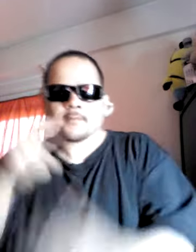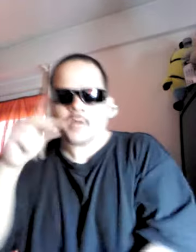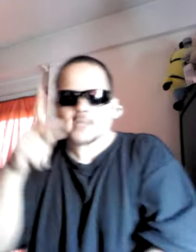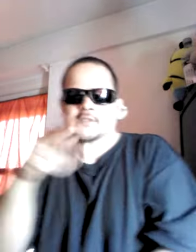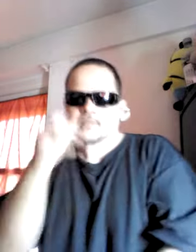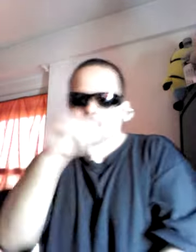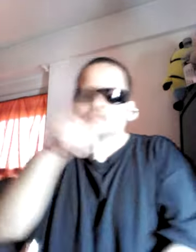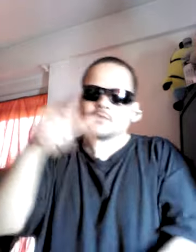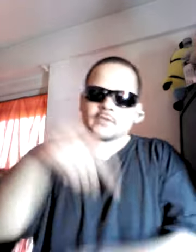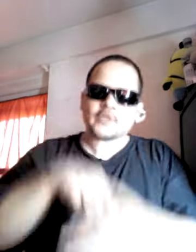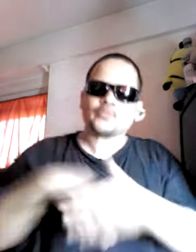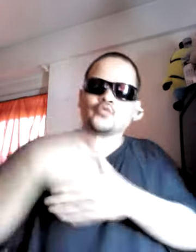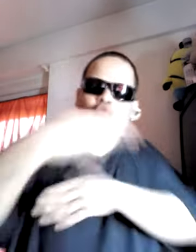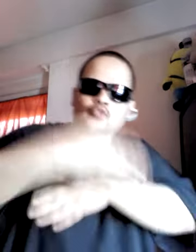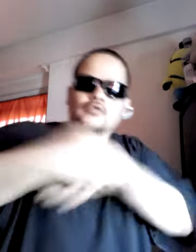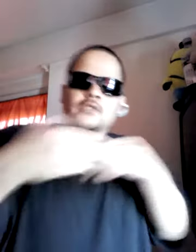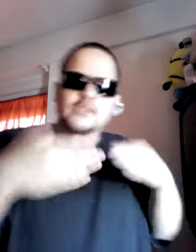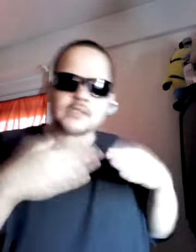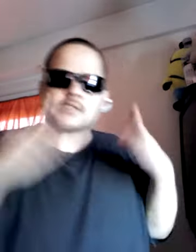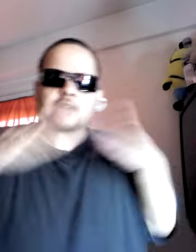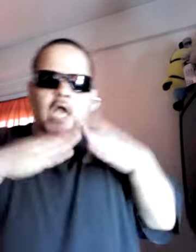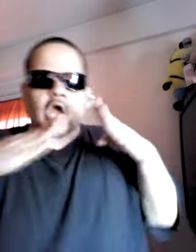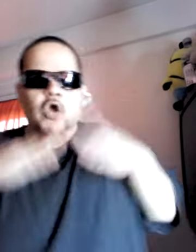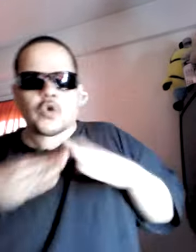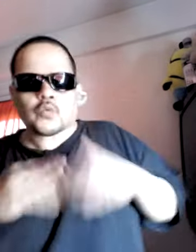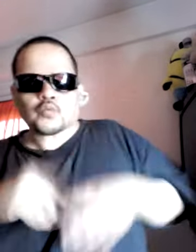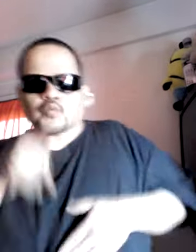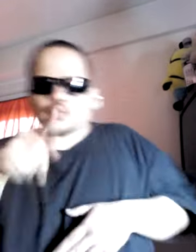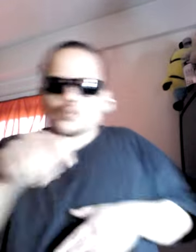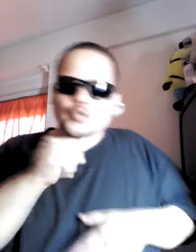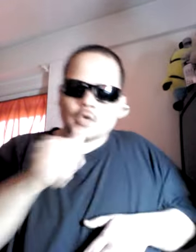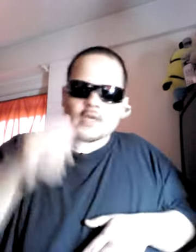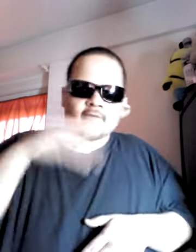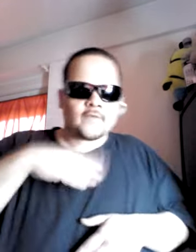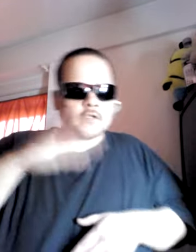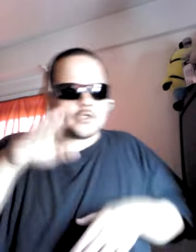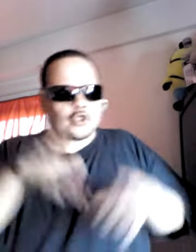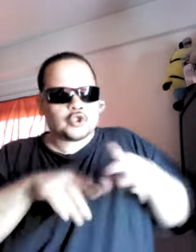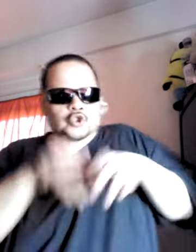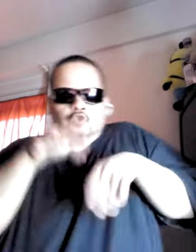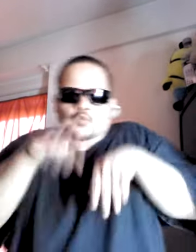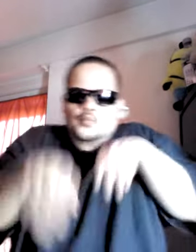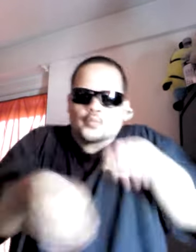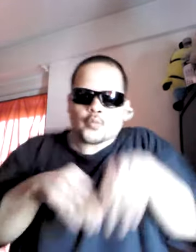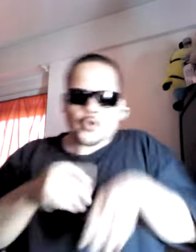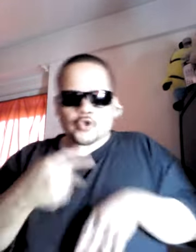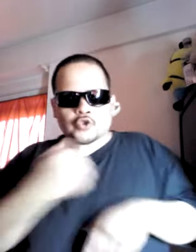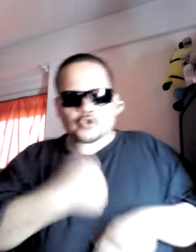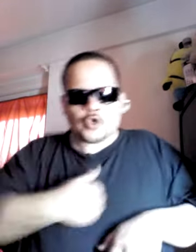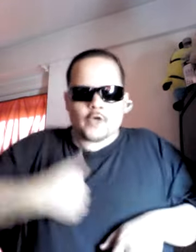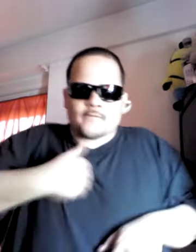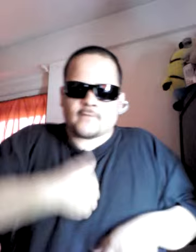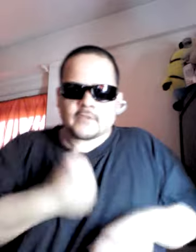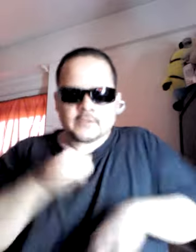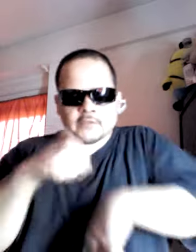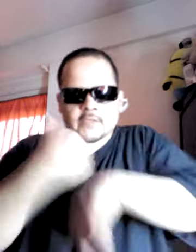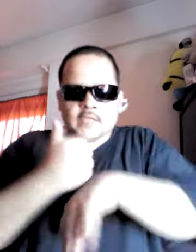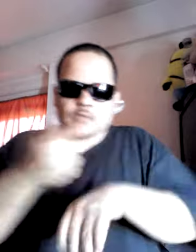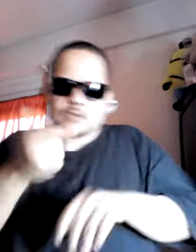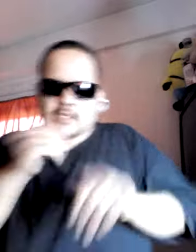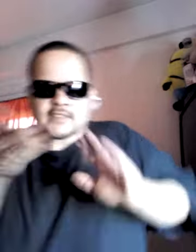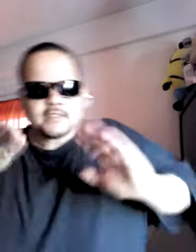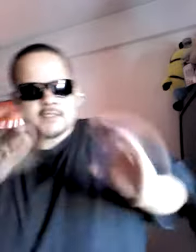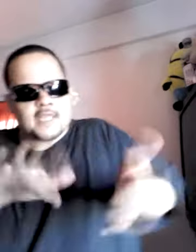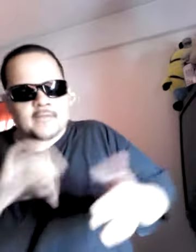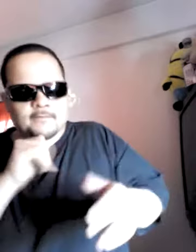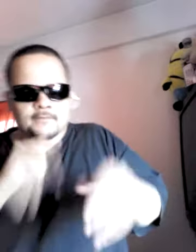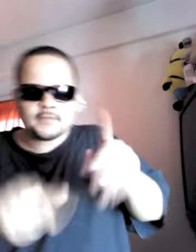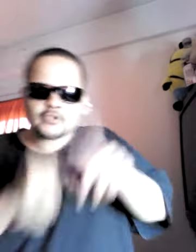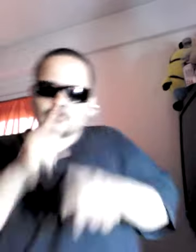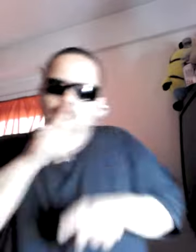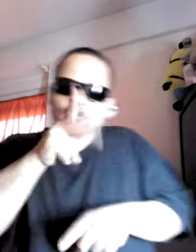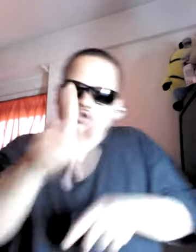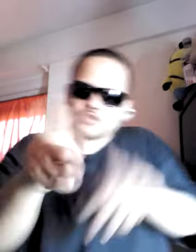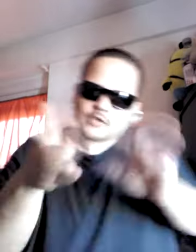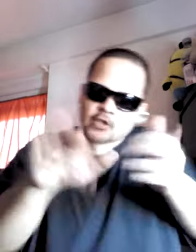Uh, you won't be chalkin' up one for your sorry set Ain't dead jet, just label me a death threat Get